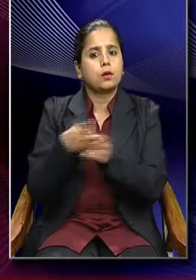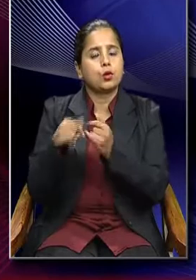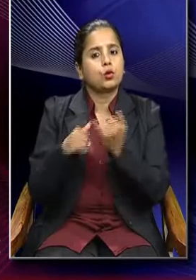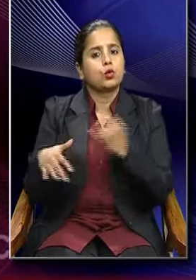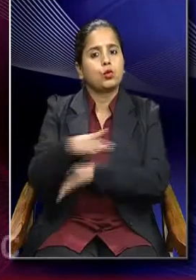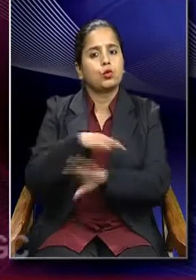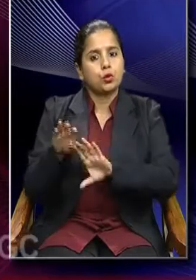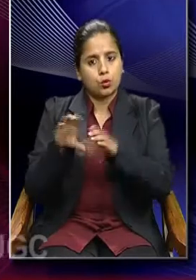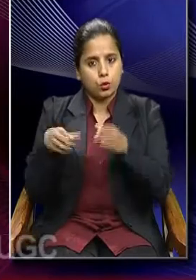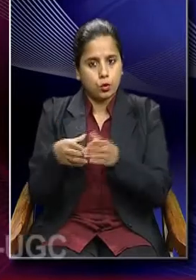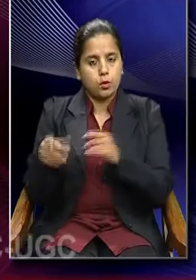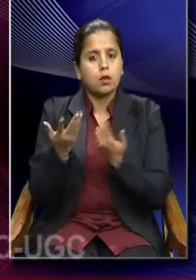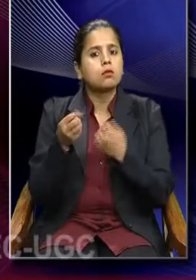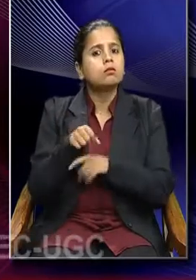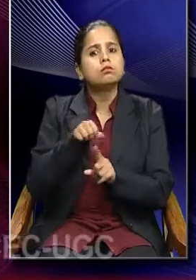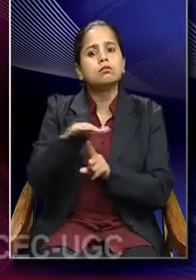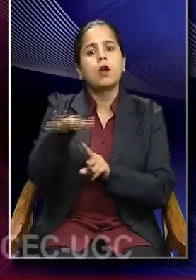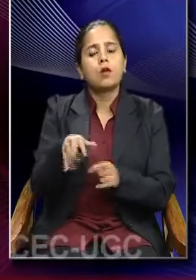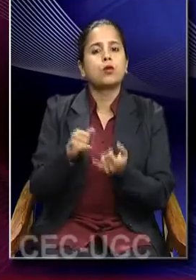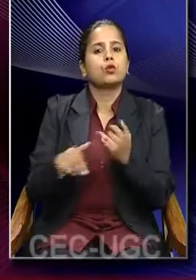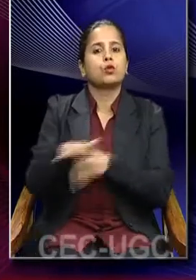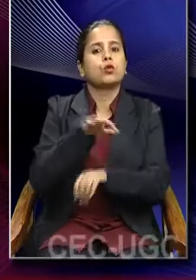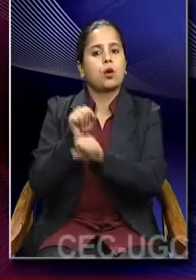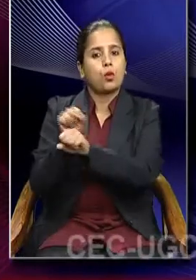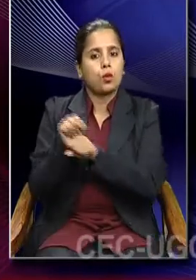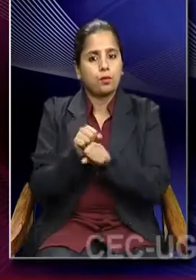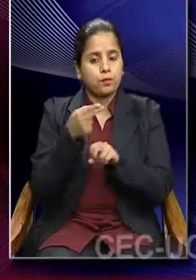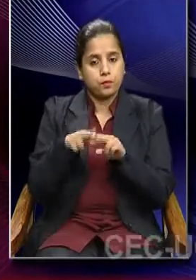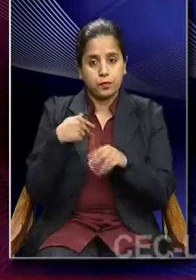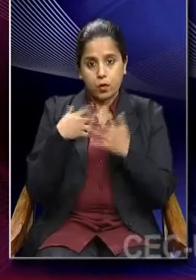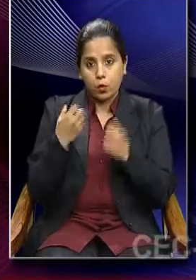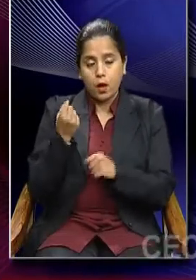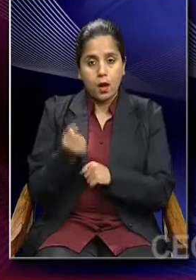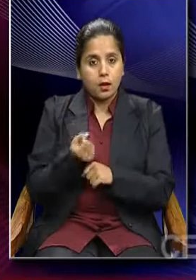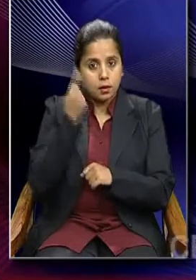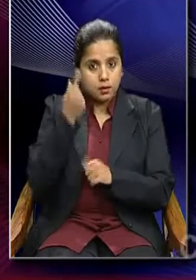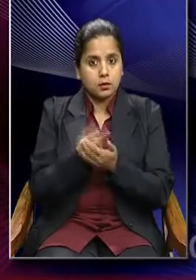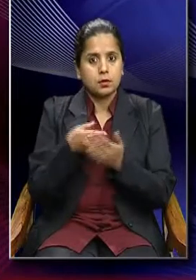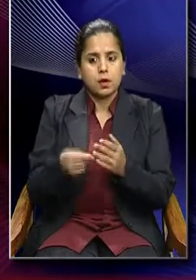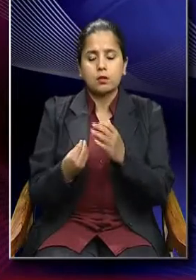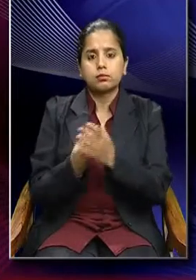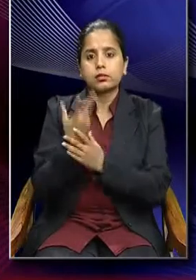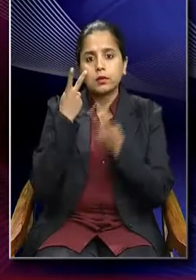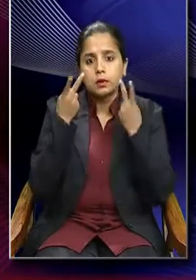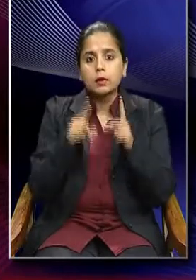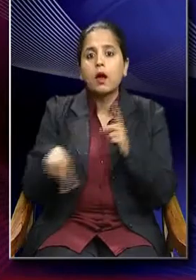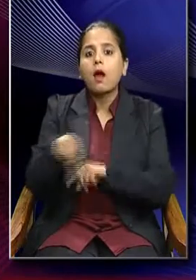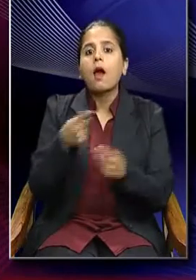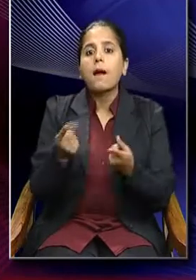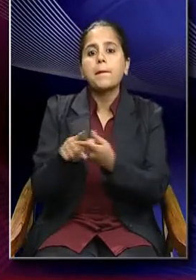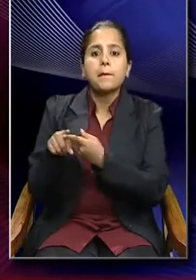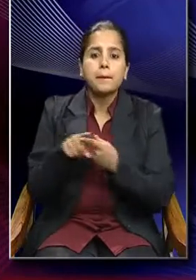group influences social world. So, if we were to understand the emergence of capitalism